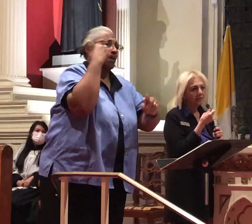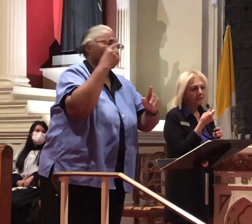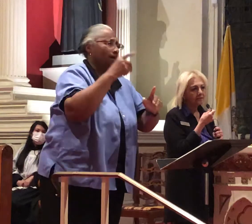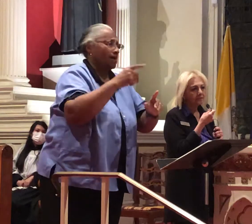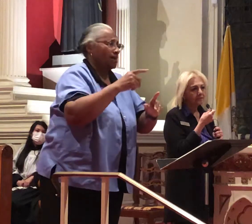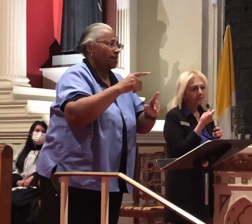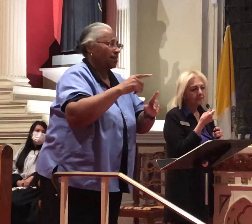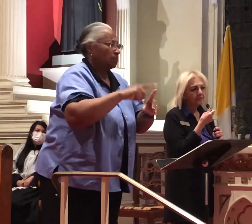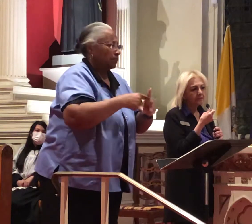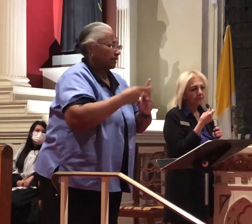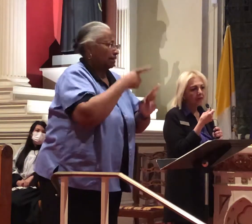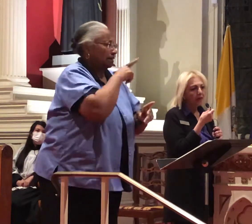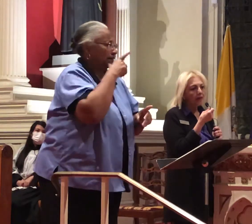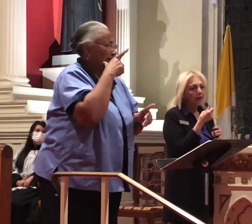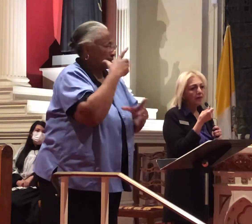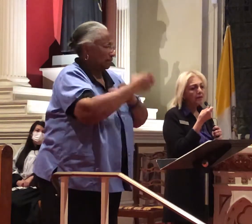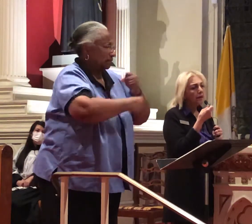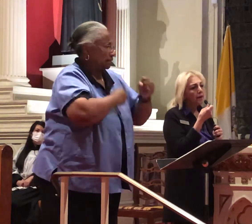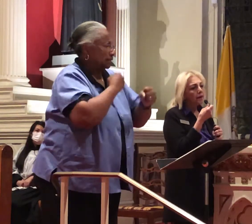Lent 1998